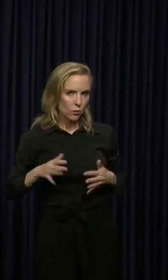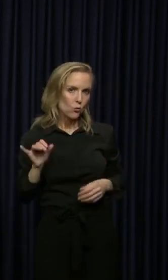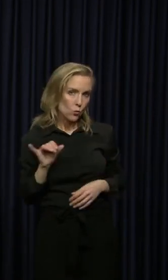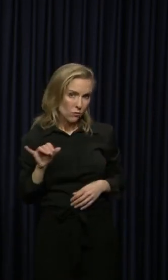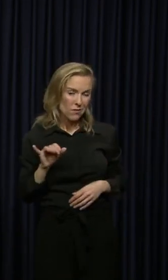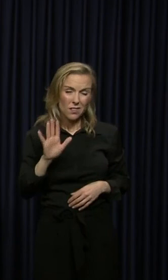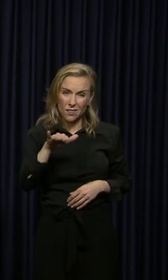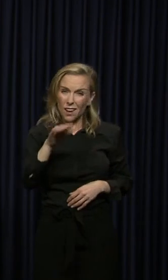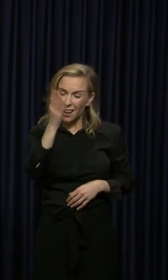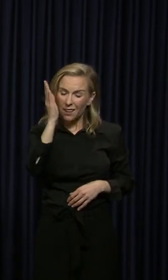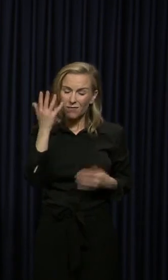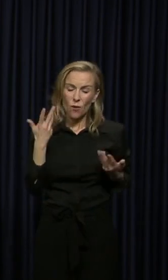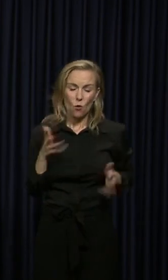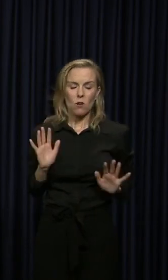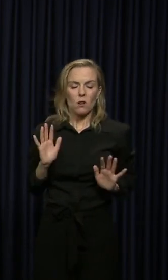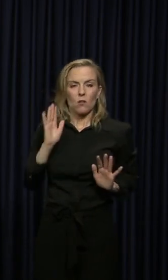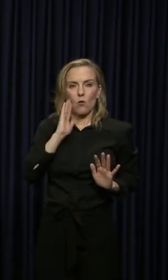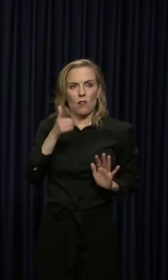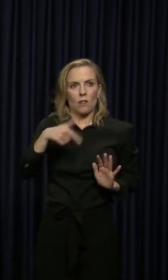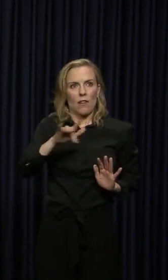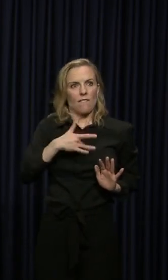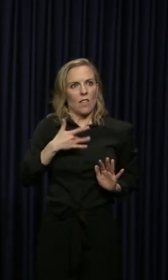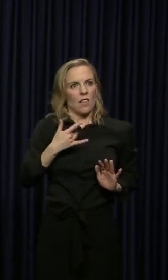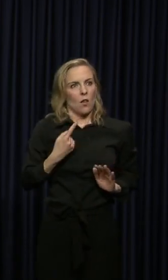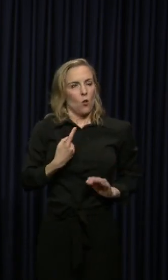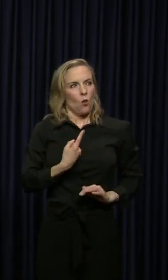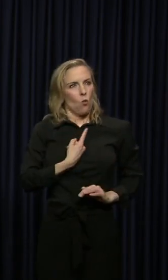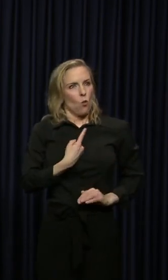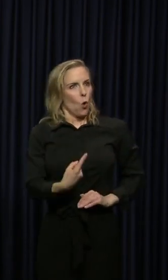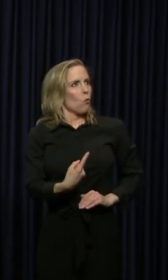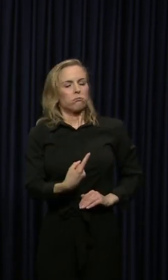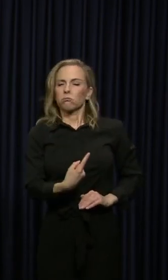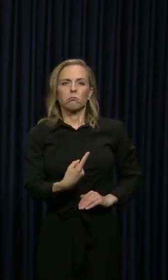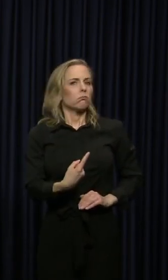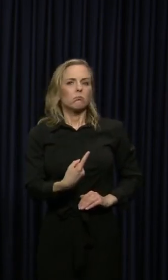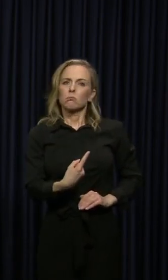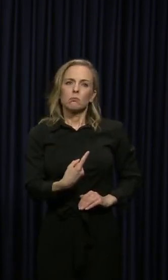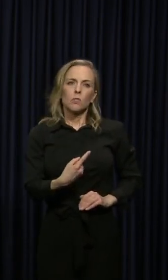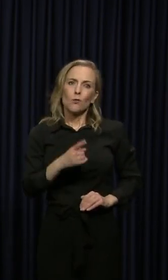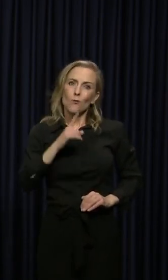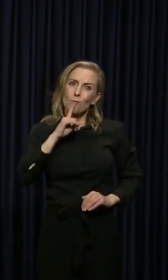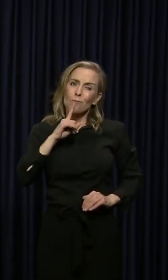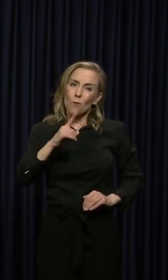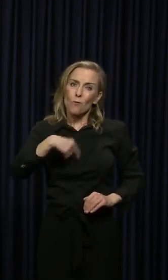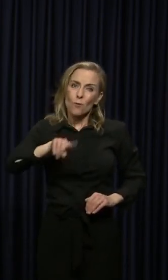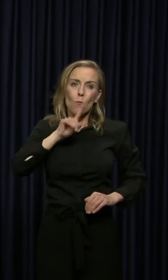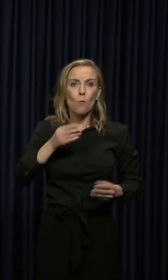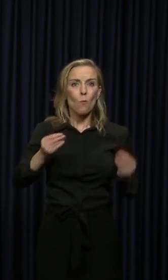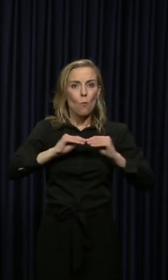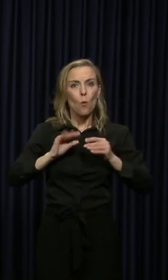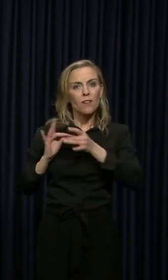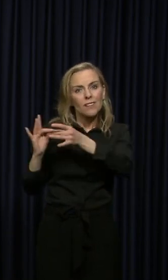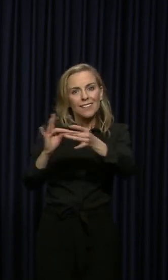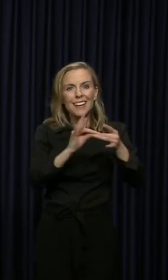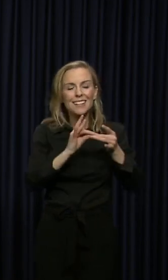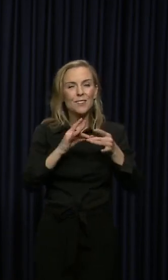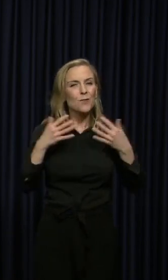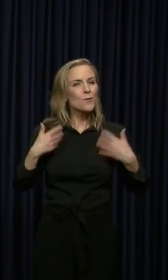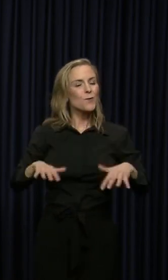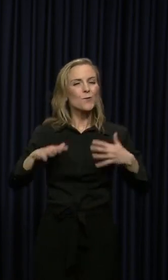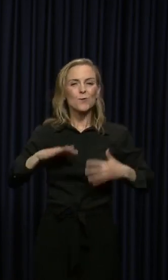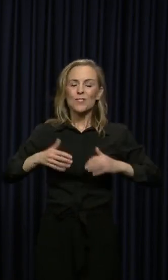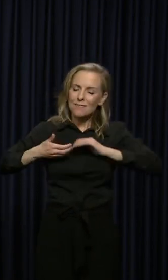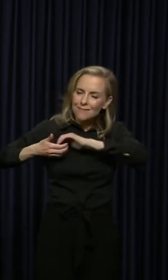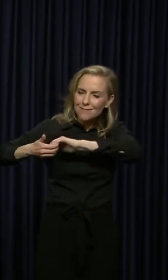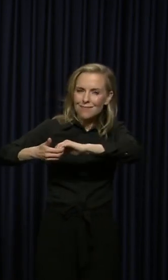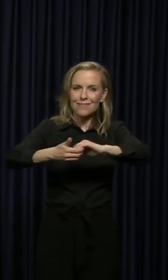I know that this thing can make you feel alone, but we have never been more connected and we've never been more united than we